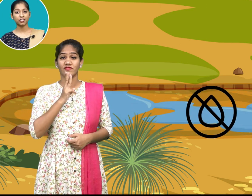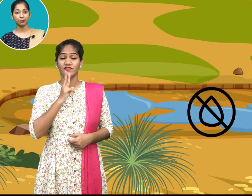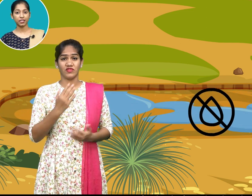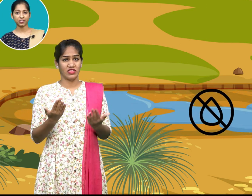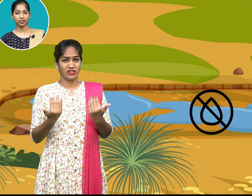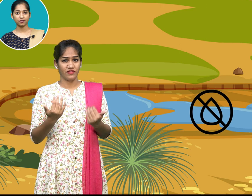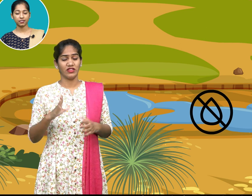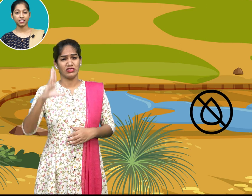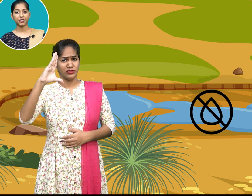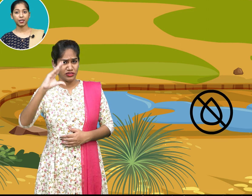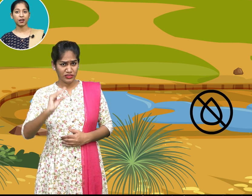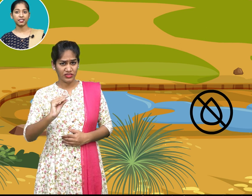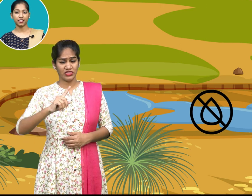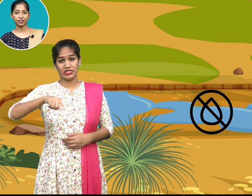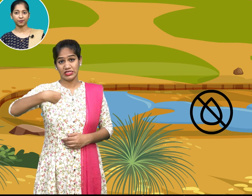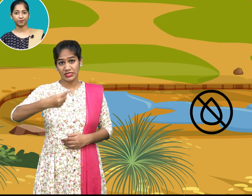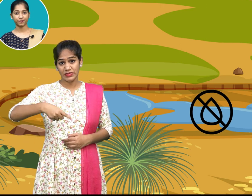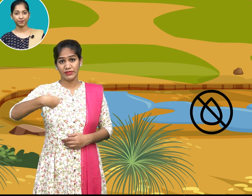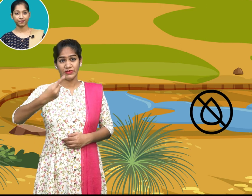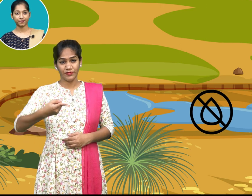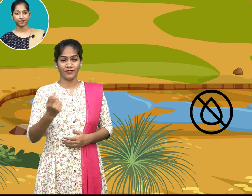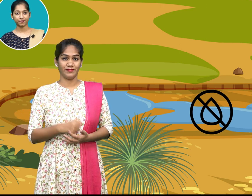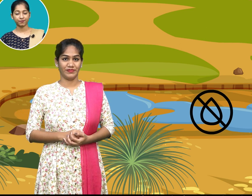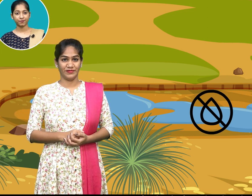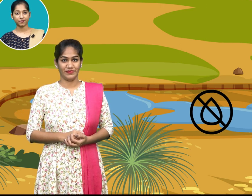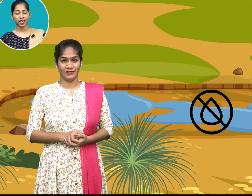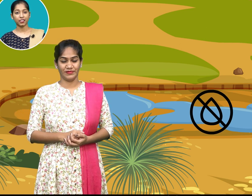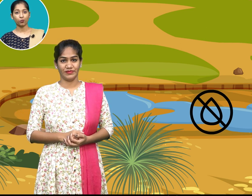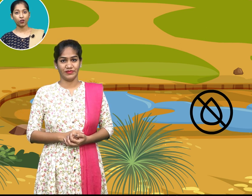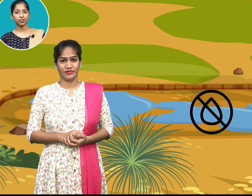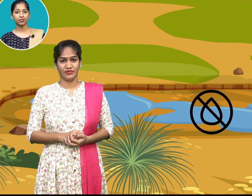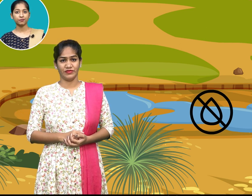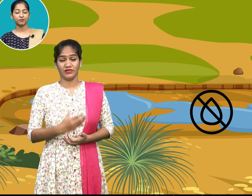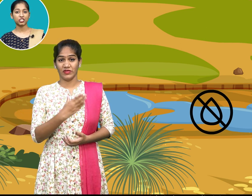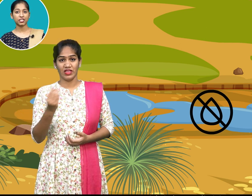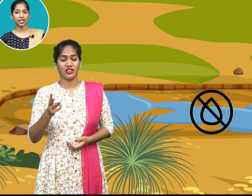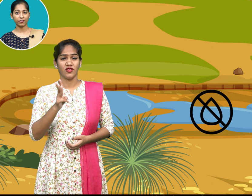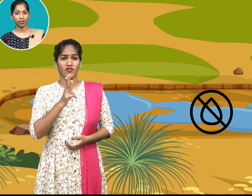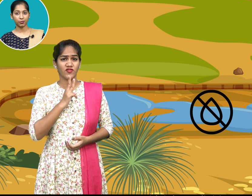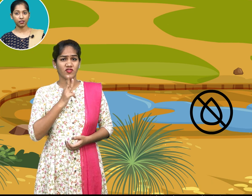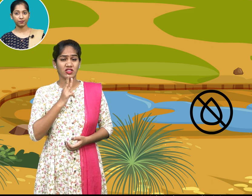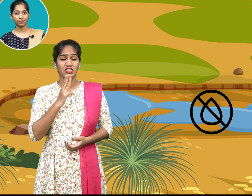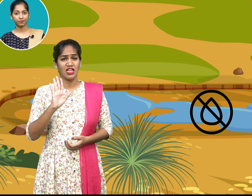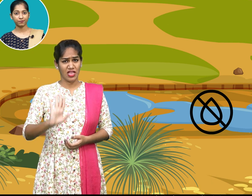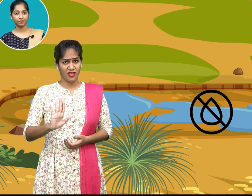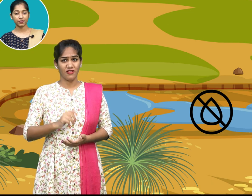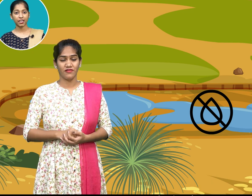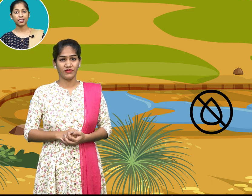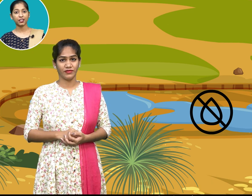depleting day by day and the water which is available in the